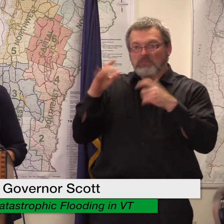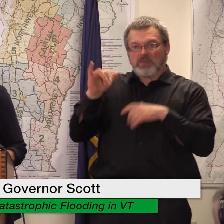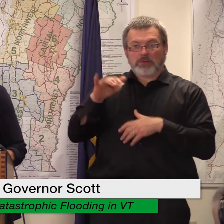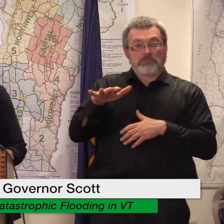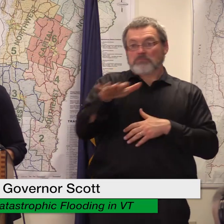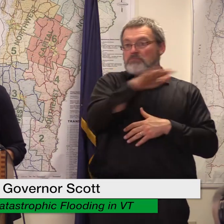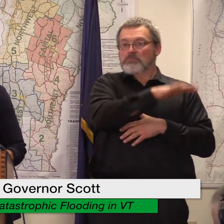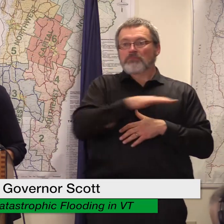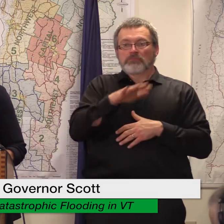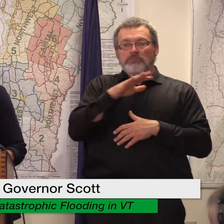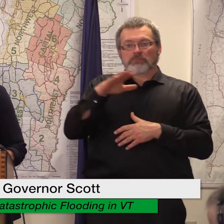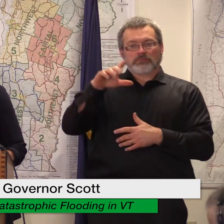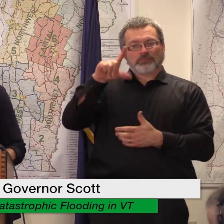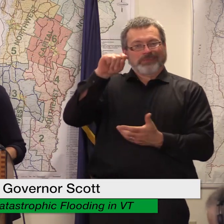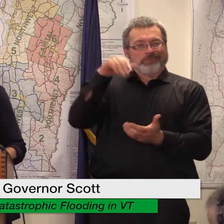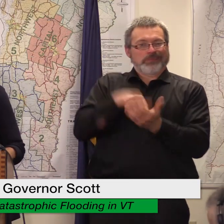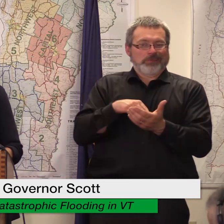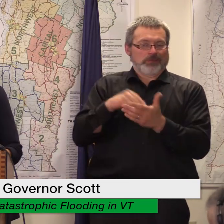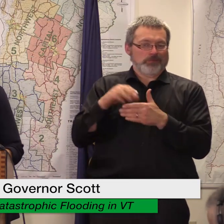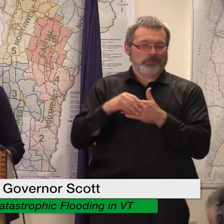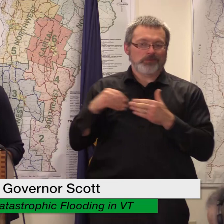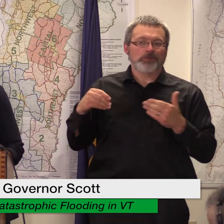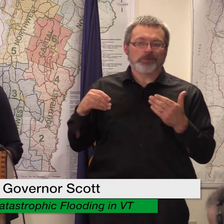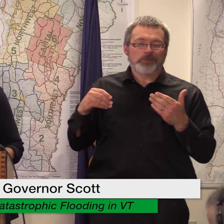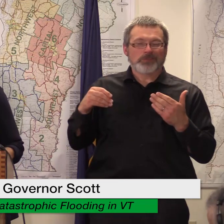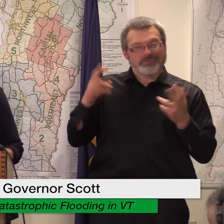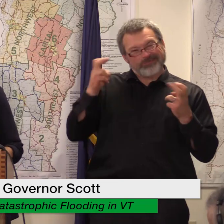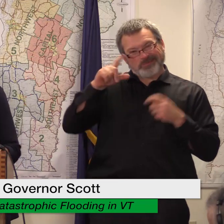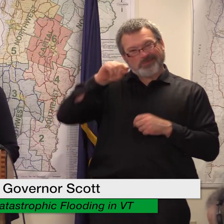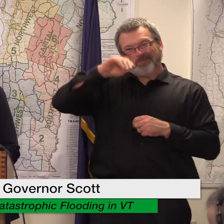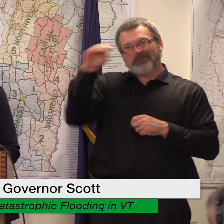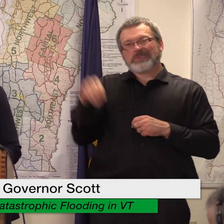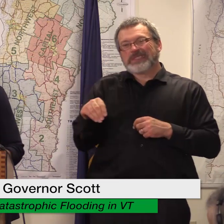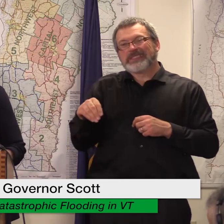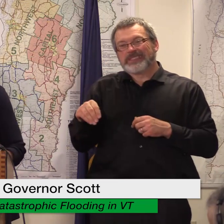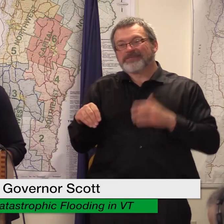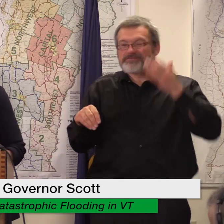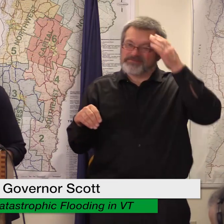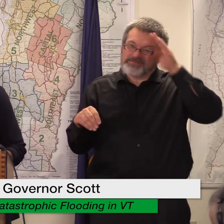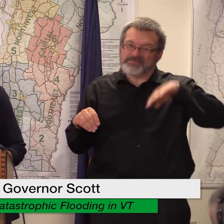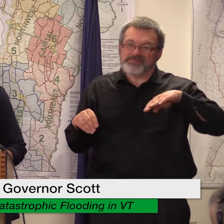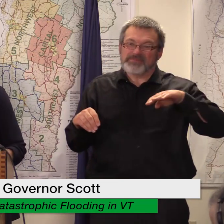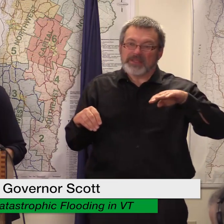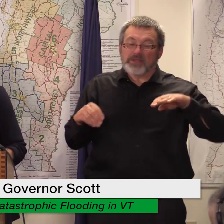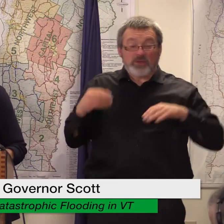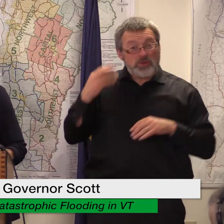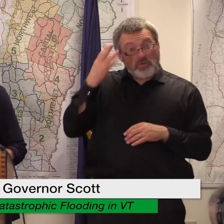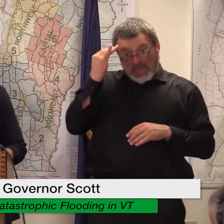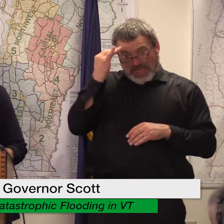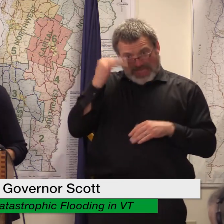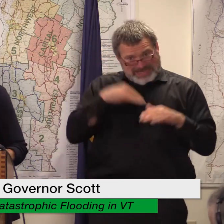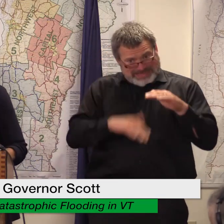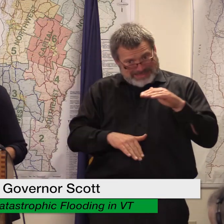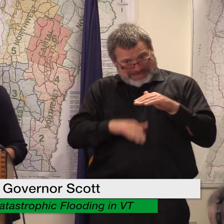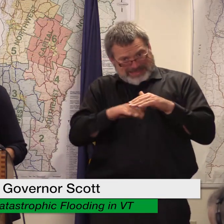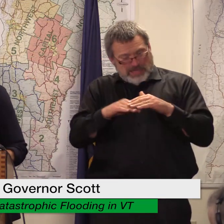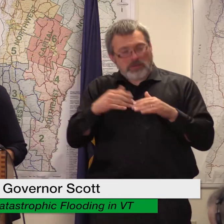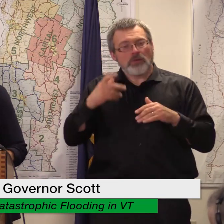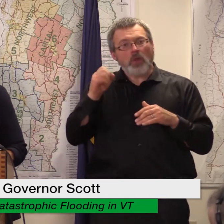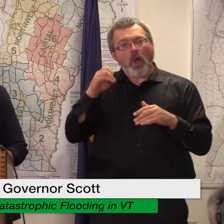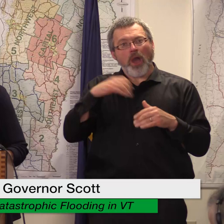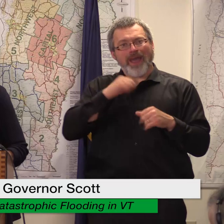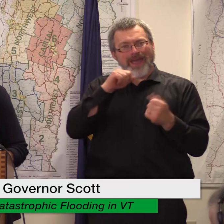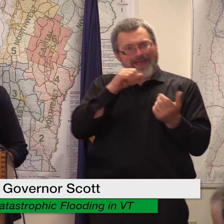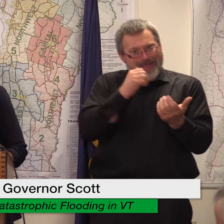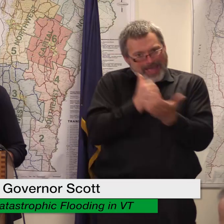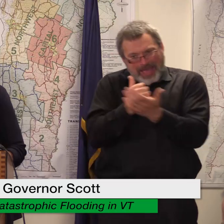get is 20 000 we put a ceiling on it so that we can get as many businesses that were impacted as possible get them